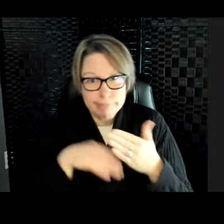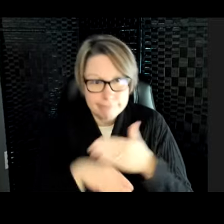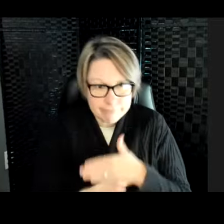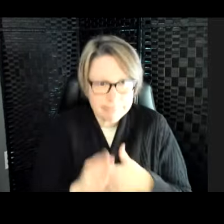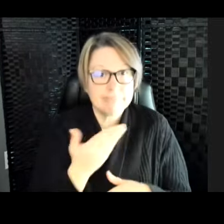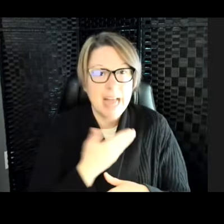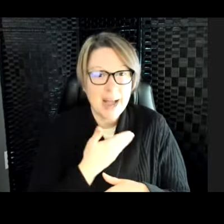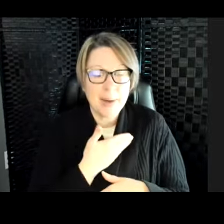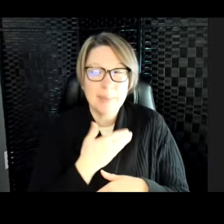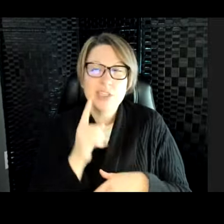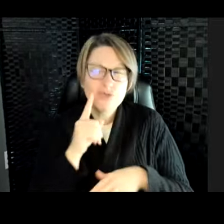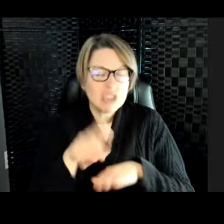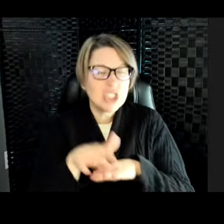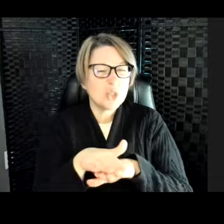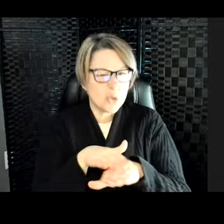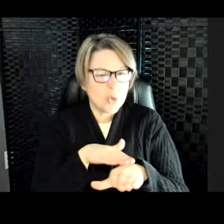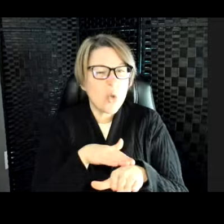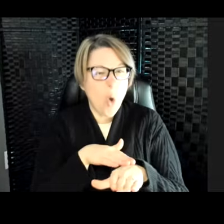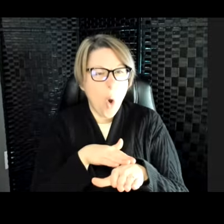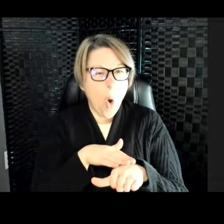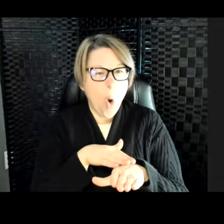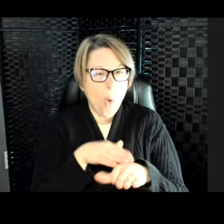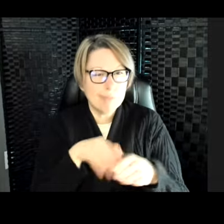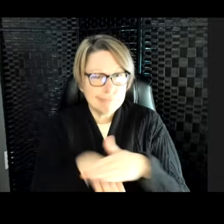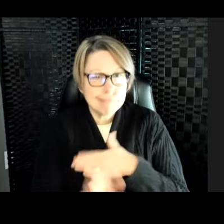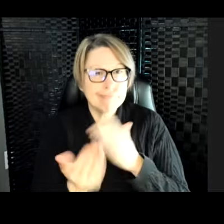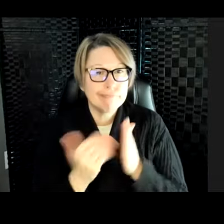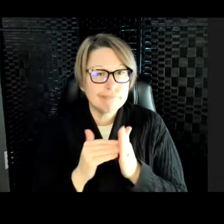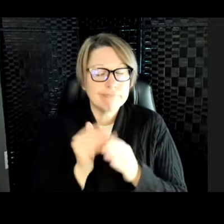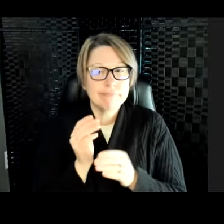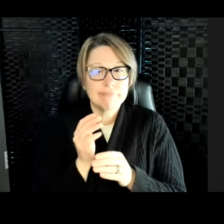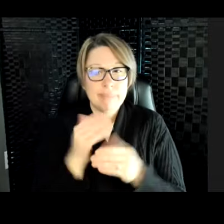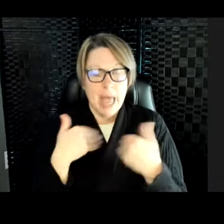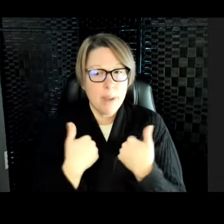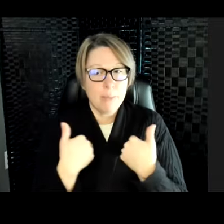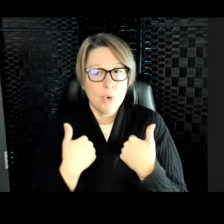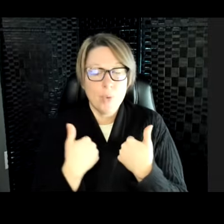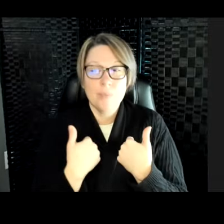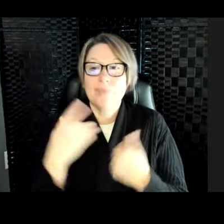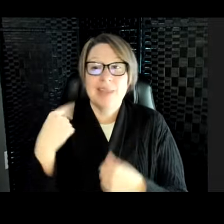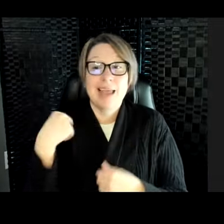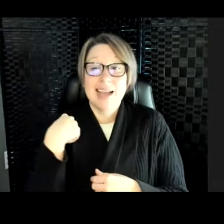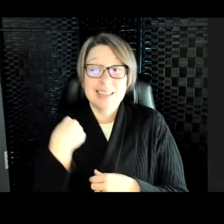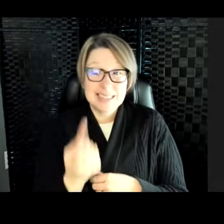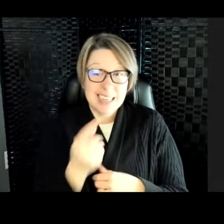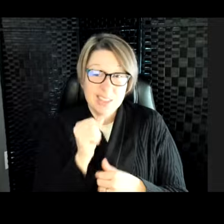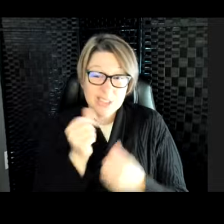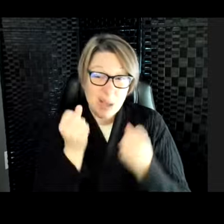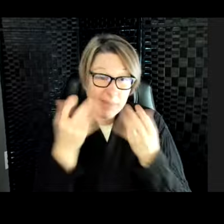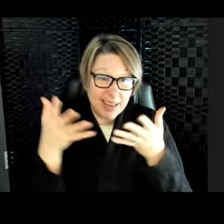reproducing animal. And since there are not as many of them left, it's really hard to get